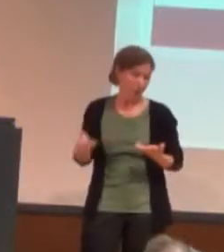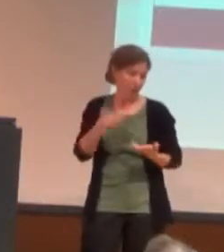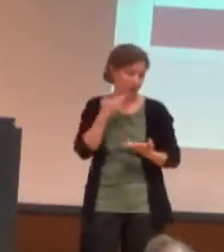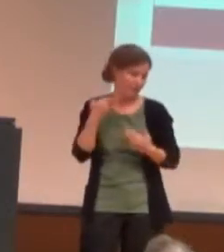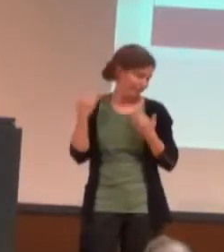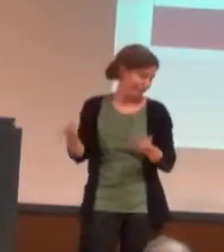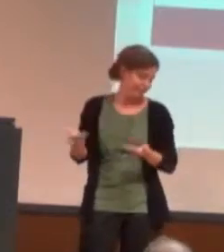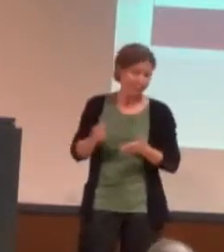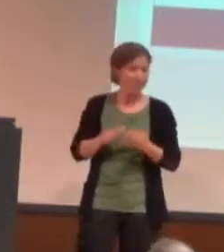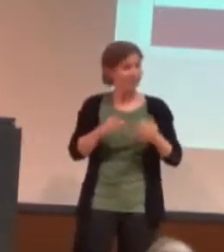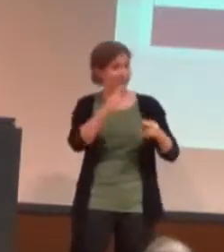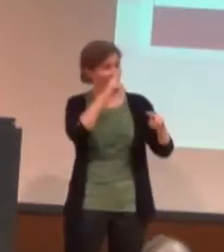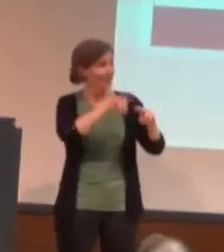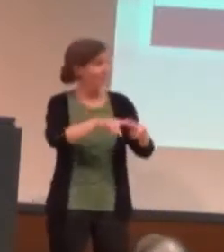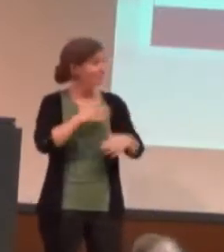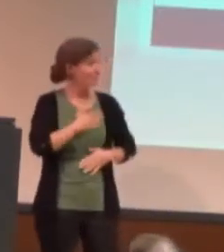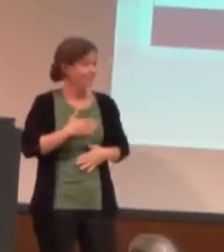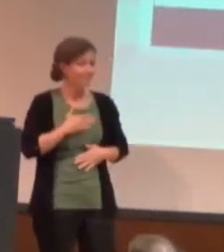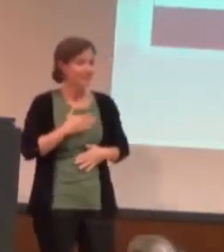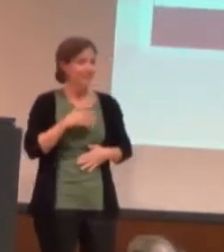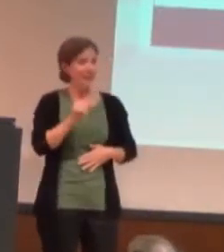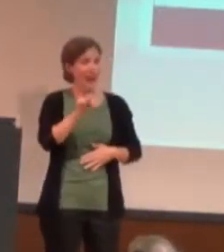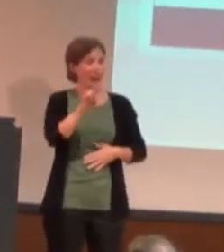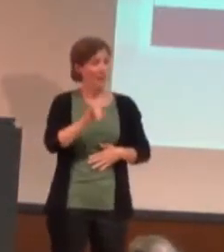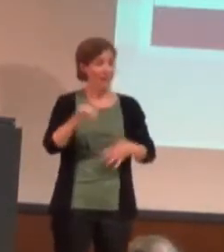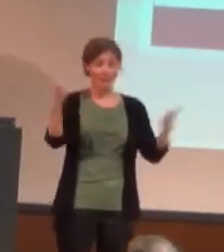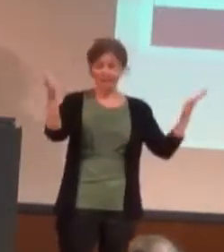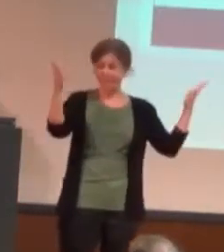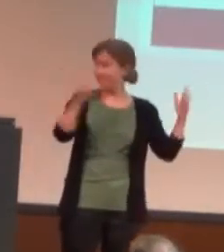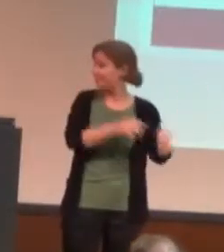have fun. And this is Amy, everyone.